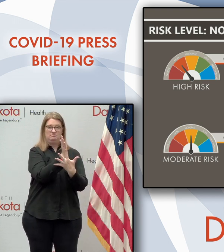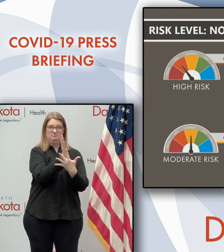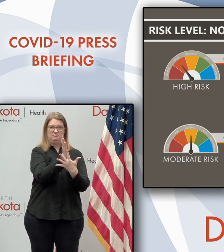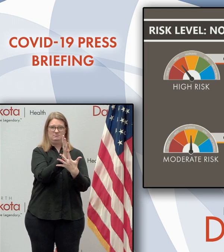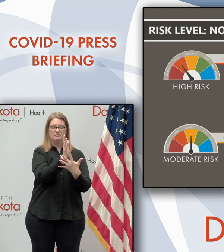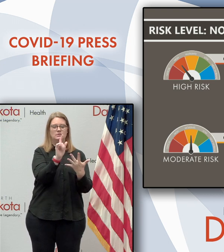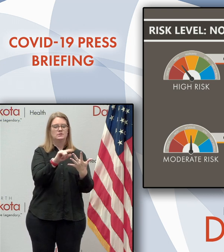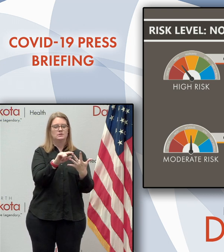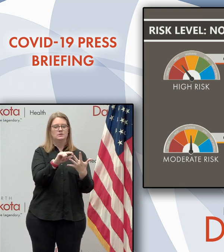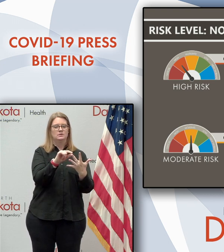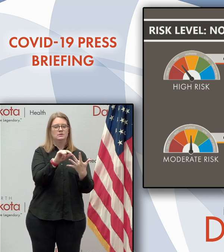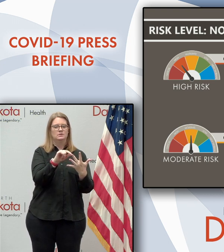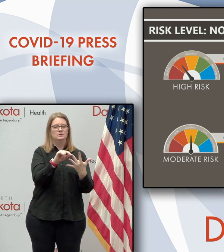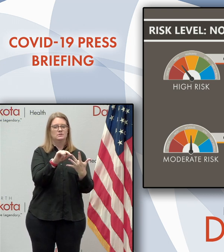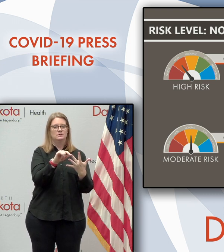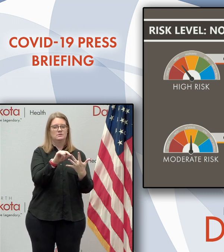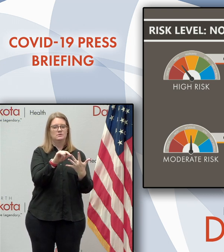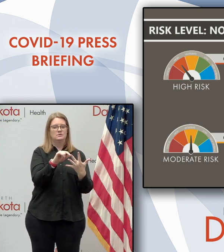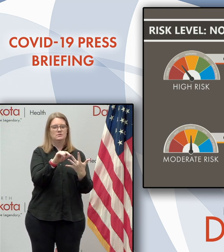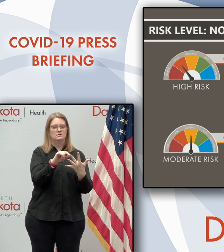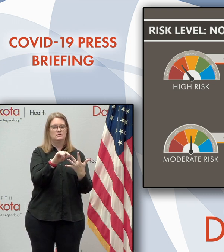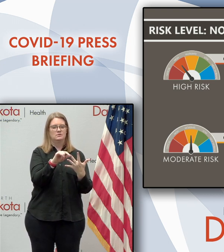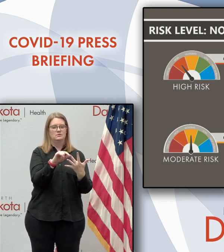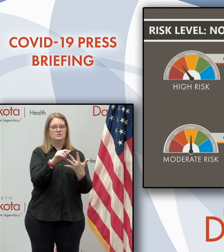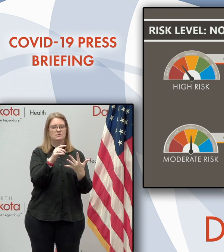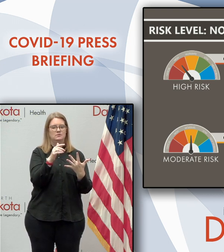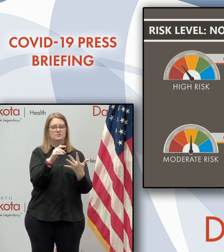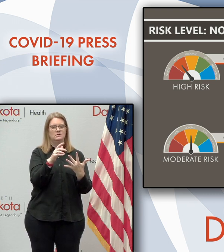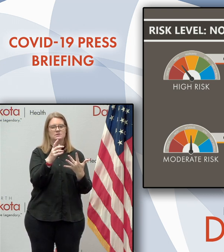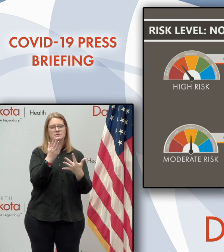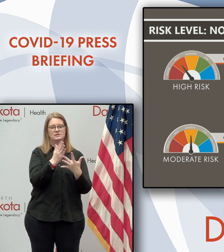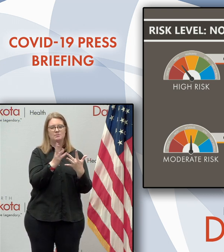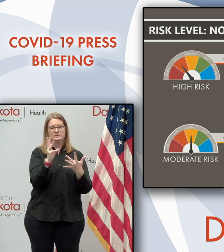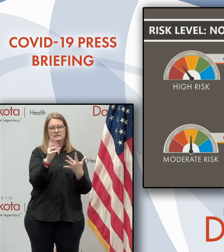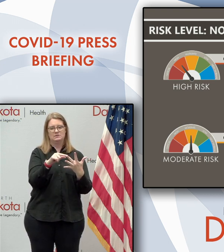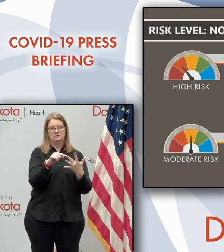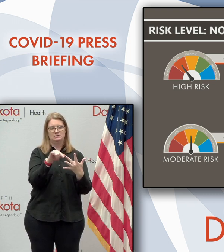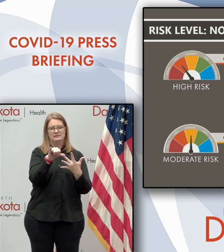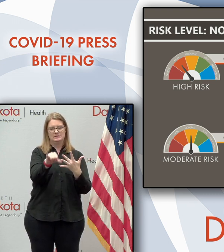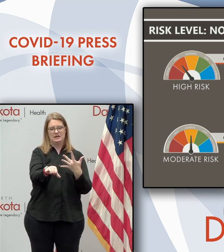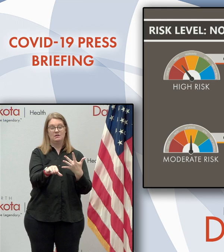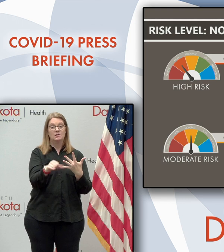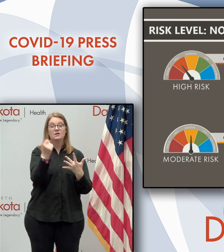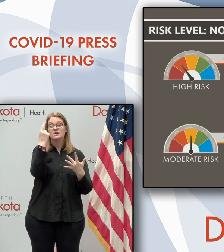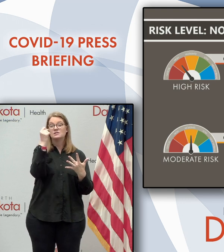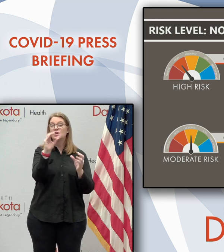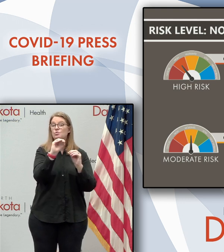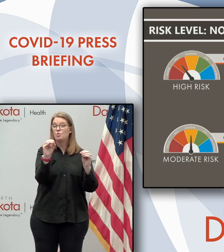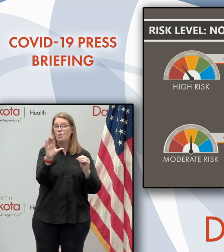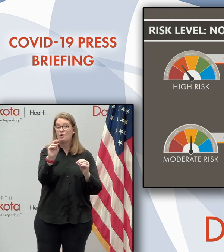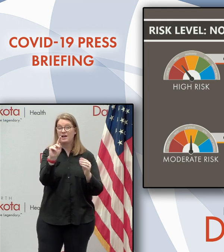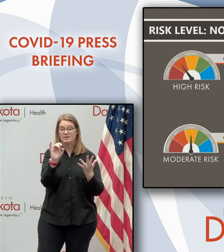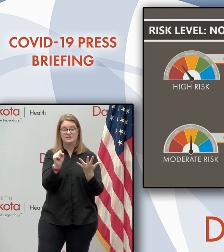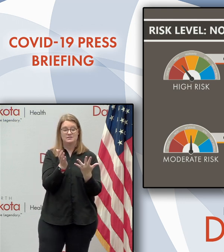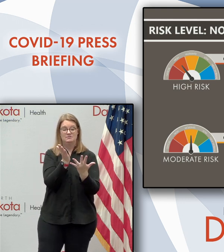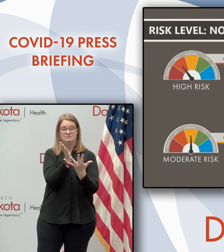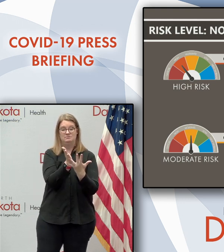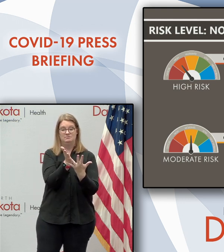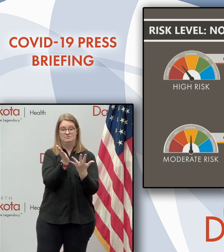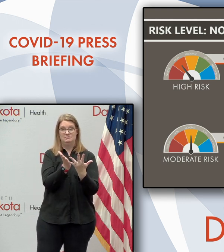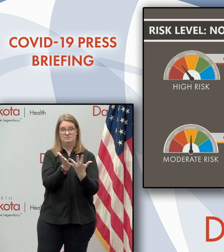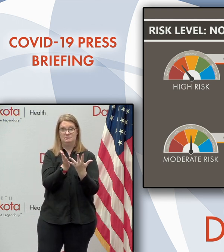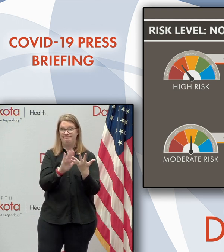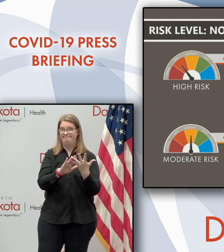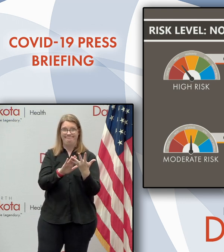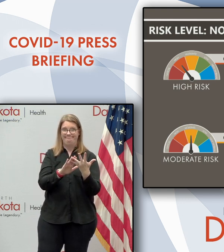And six that were it at the moderate or yellow risk are remaining there. So we, again, we have, we'll have no counties at the lower and no counties at